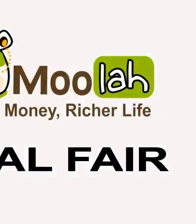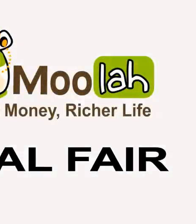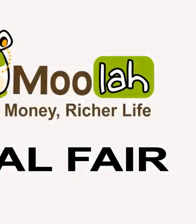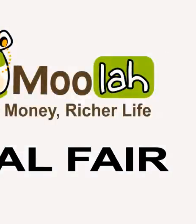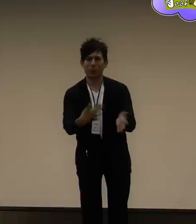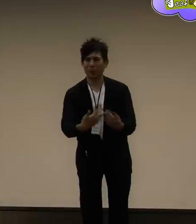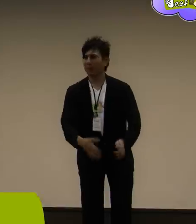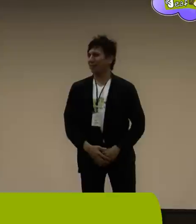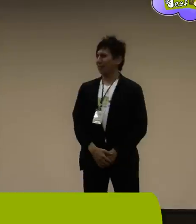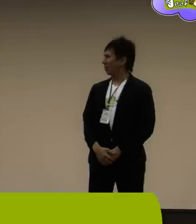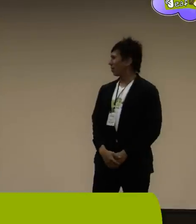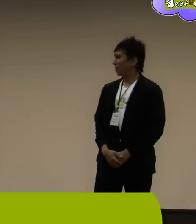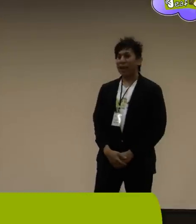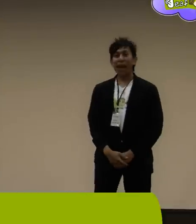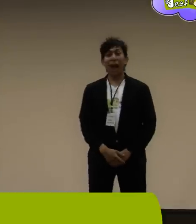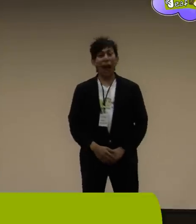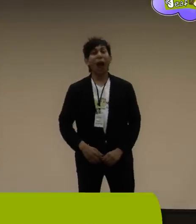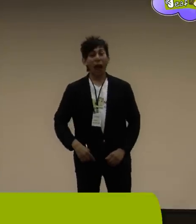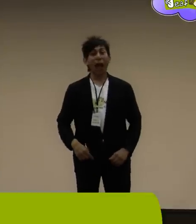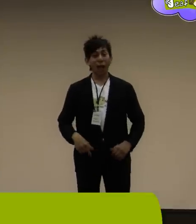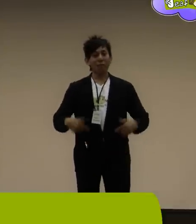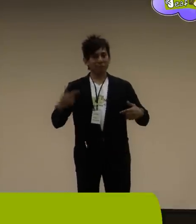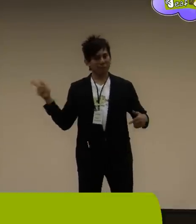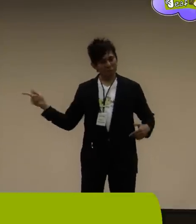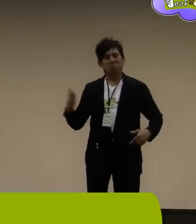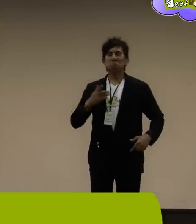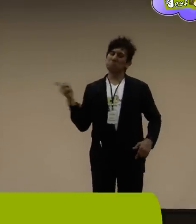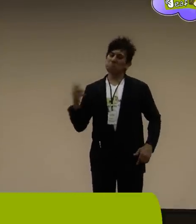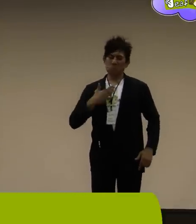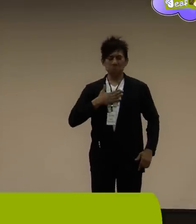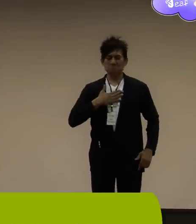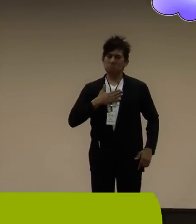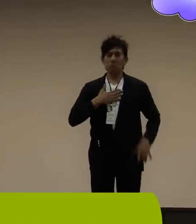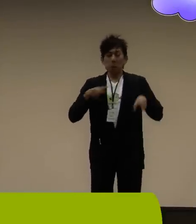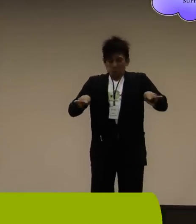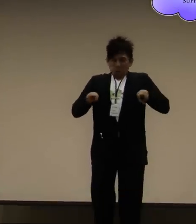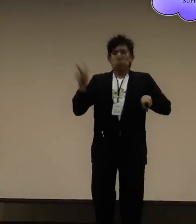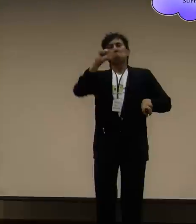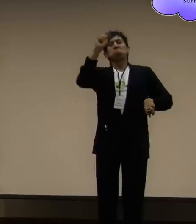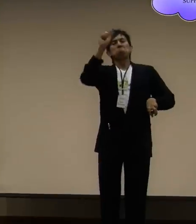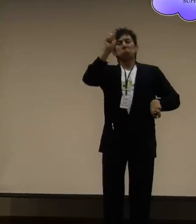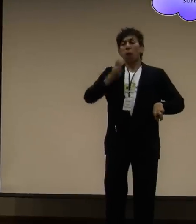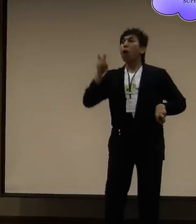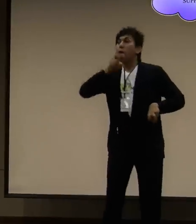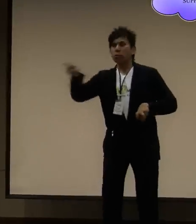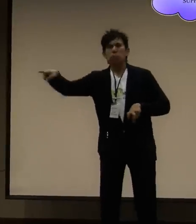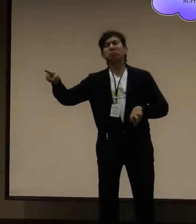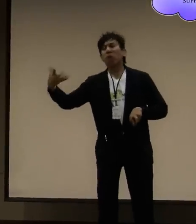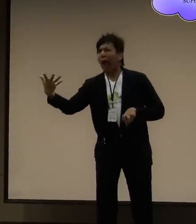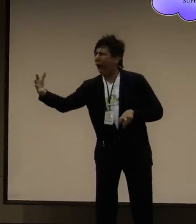We certainly invite the Yairie community to come forward and